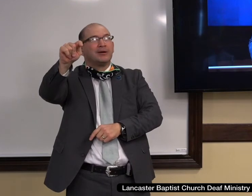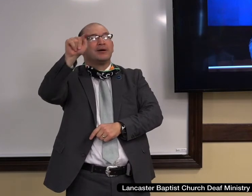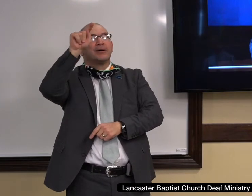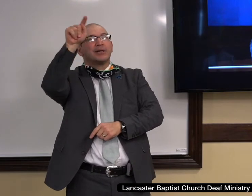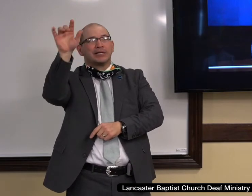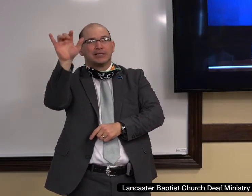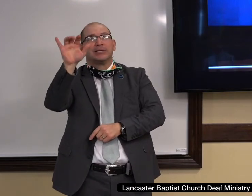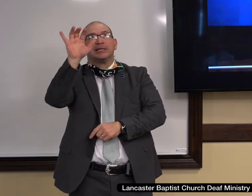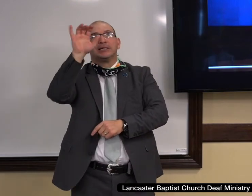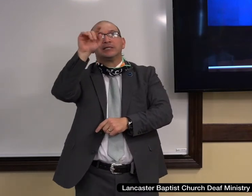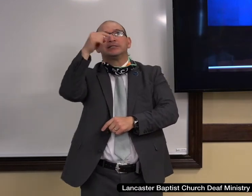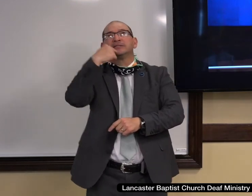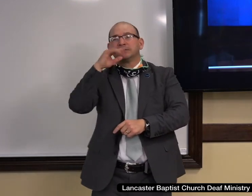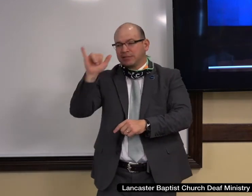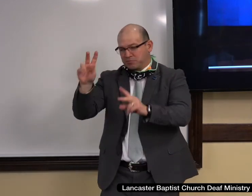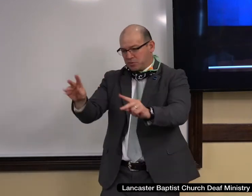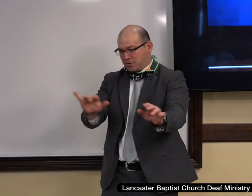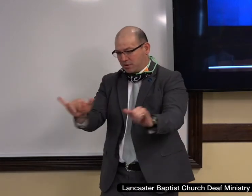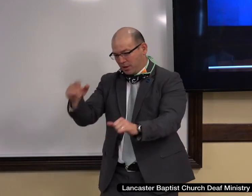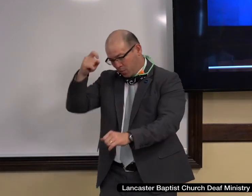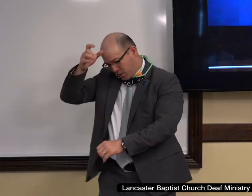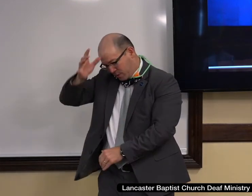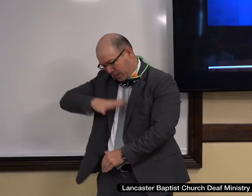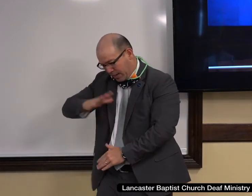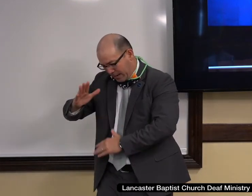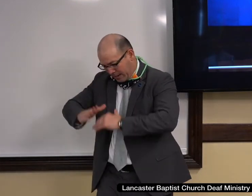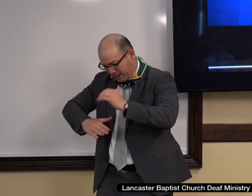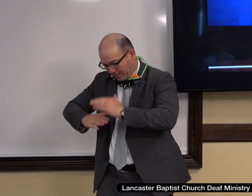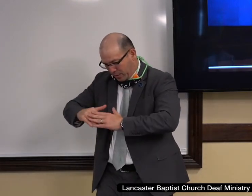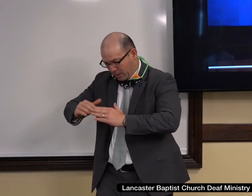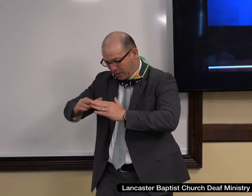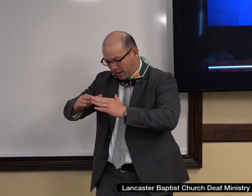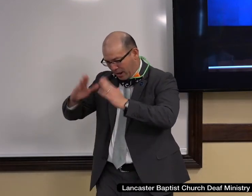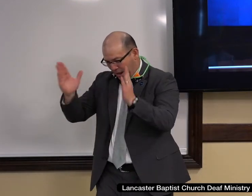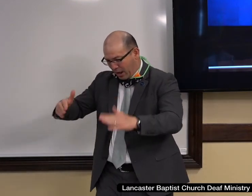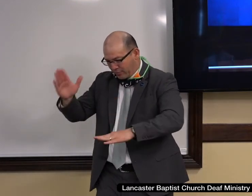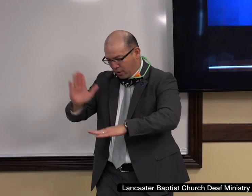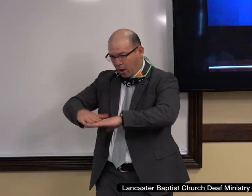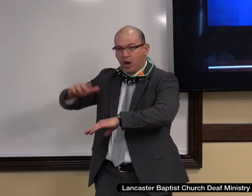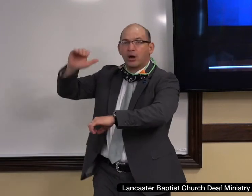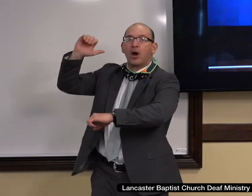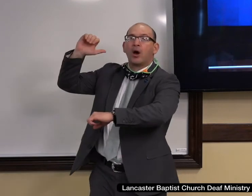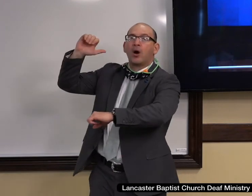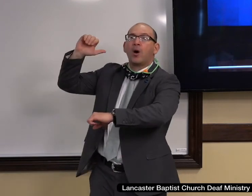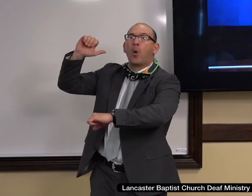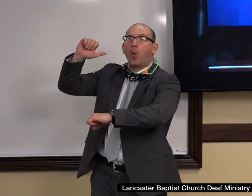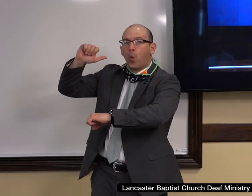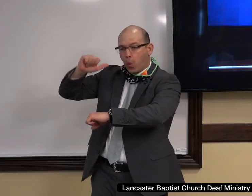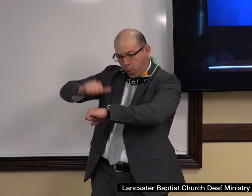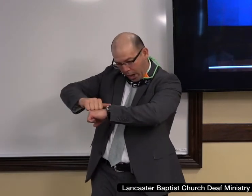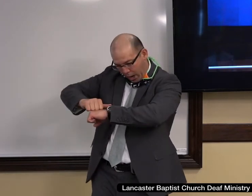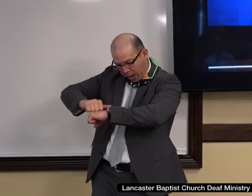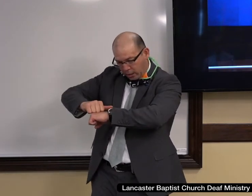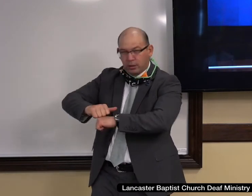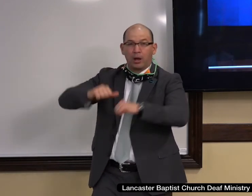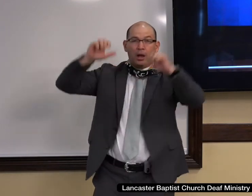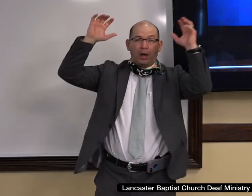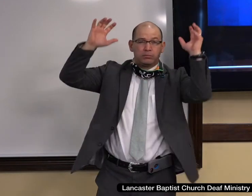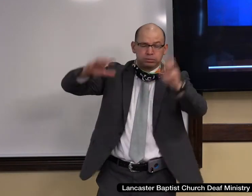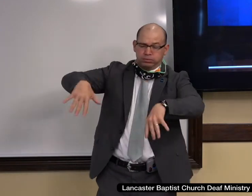him unto a wise man, which built his house upon a what? And the rain descended, and the floods came,